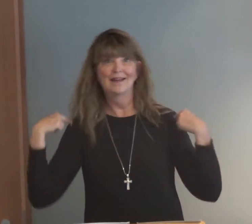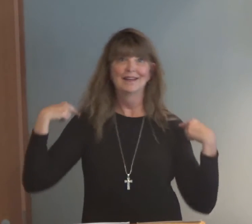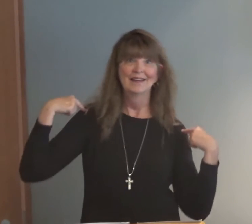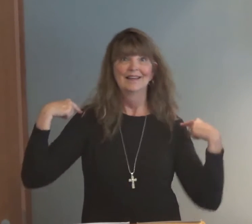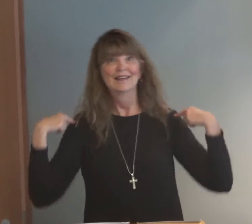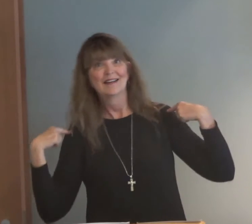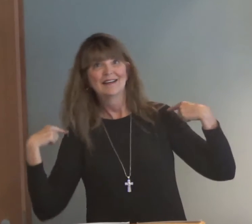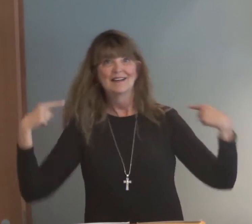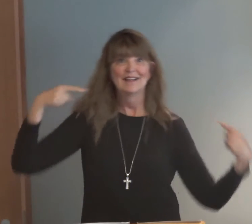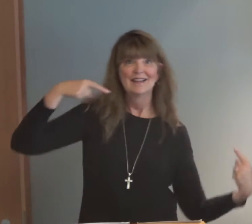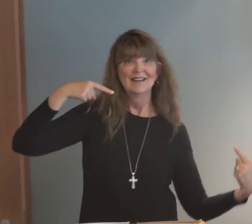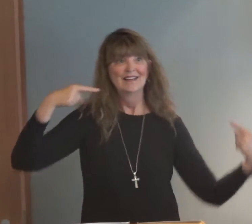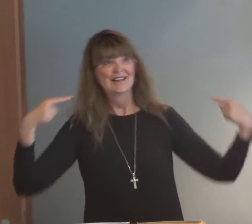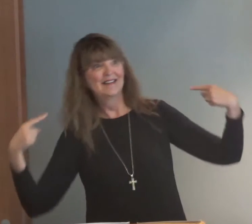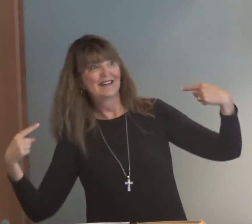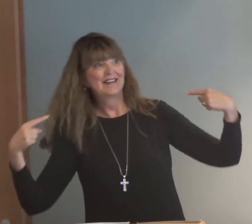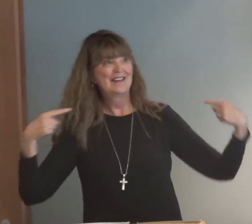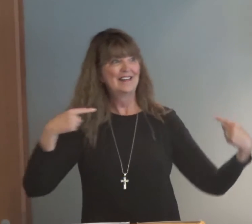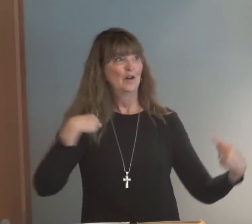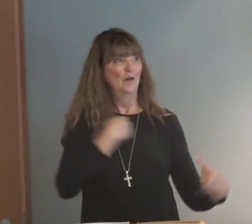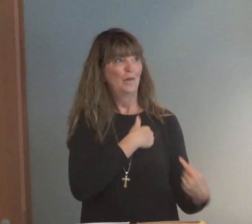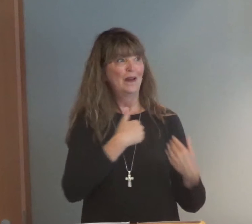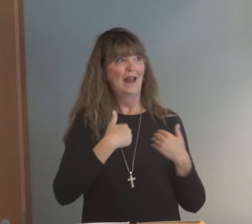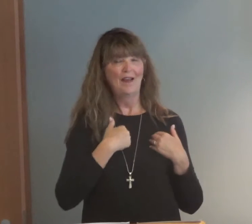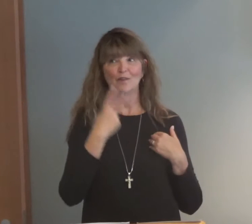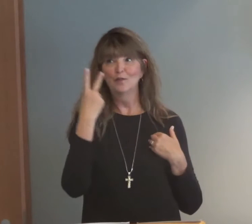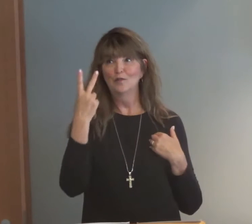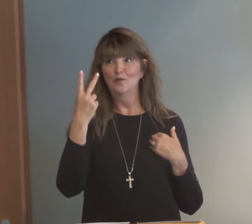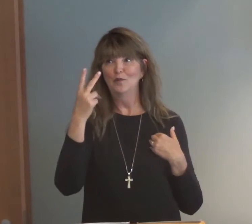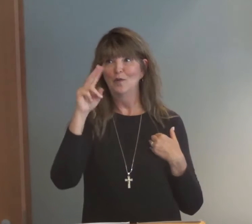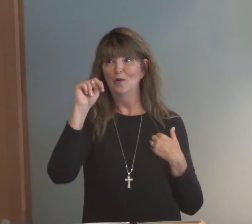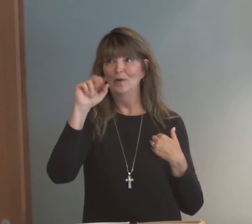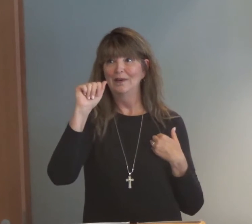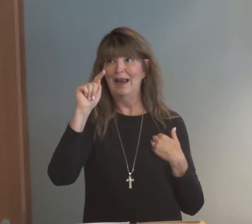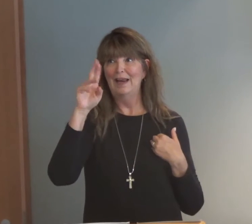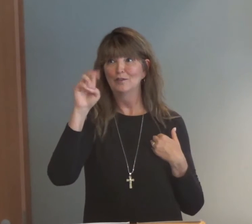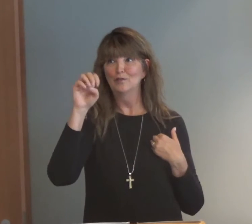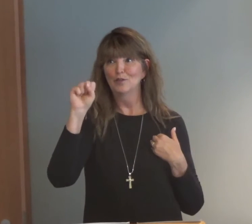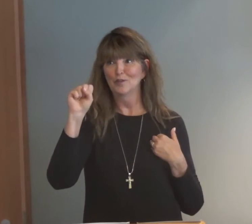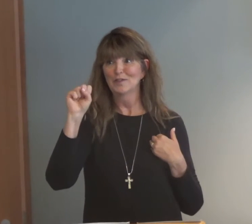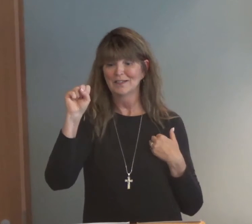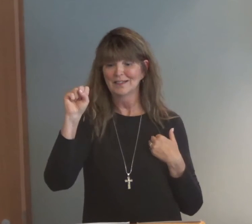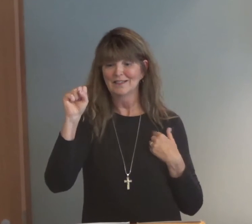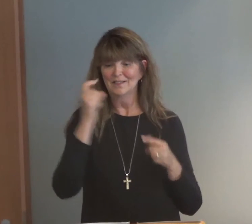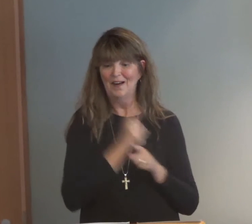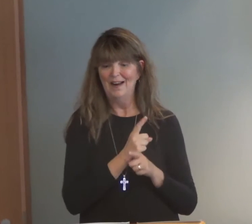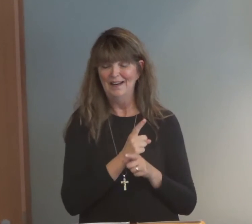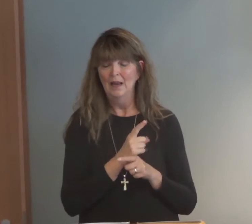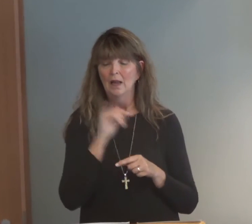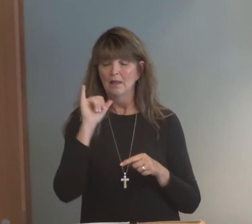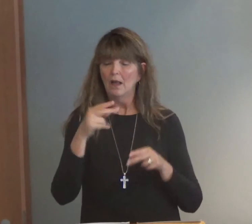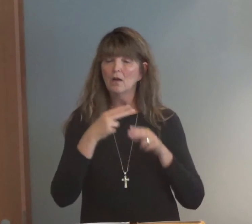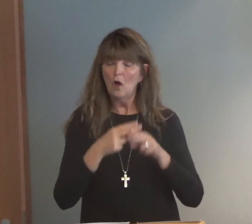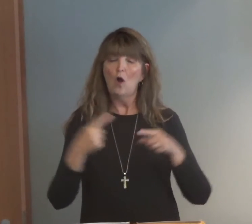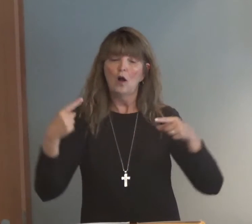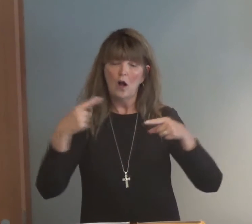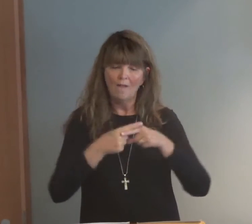The good and the bad. The good and bad angel on your shoulder, right? So we typically have two natures within us.